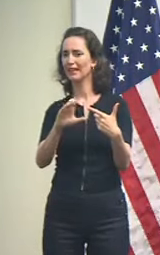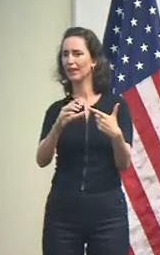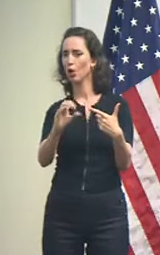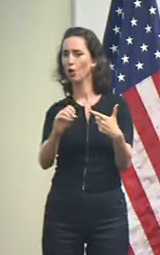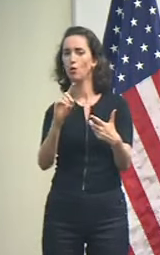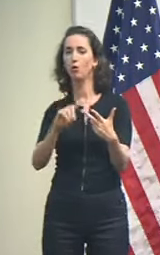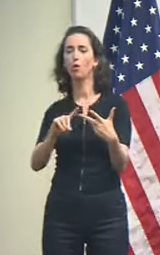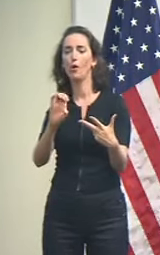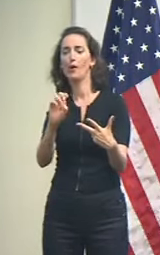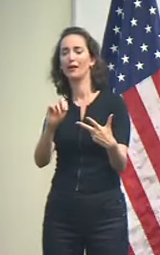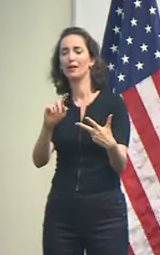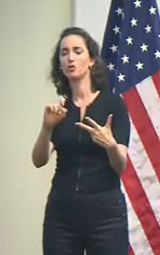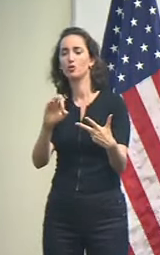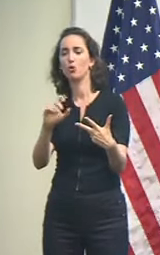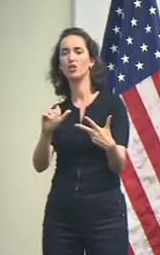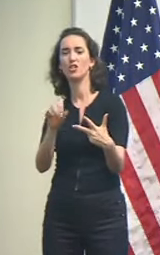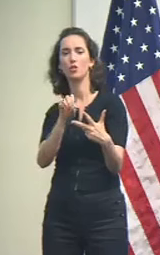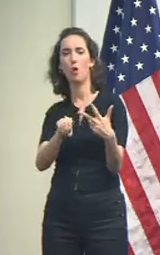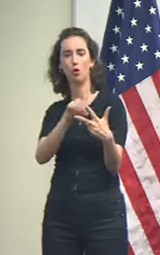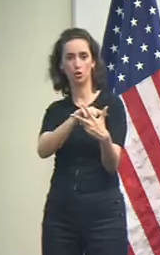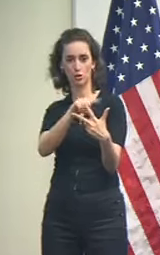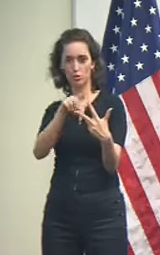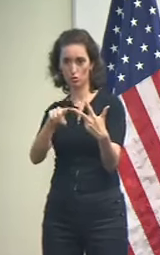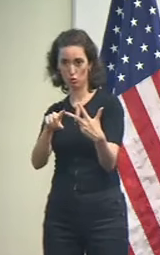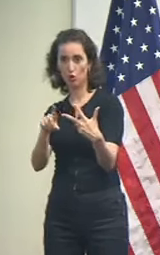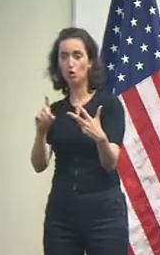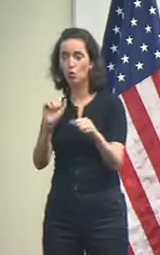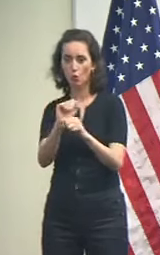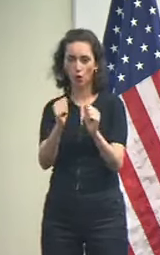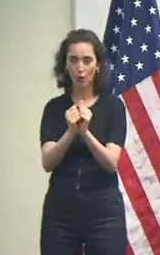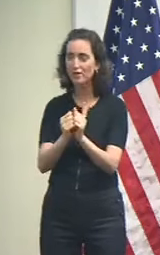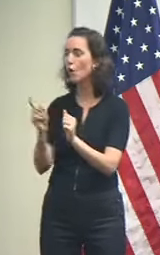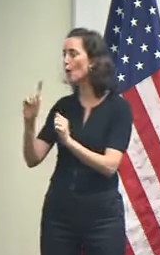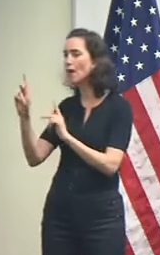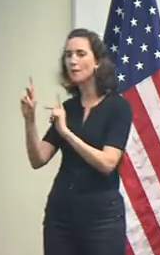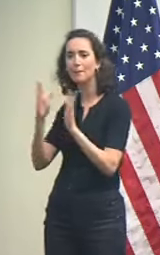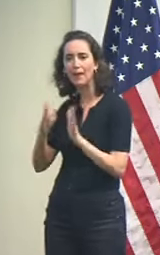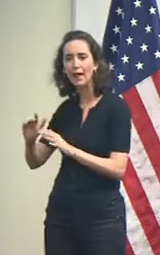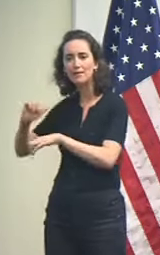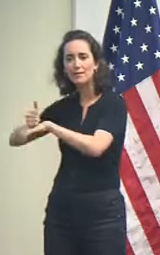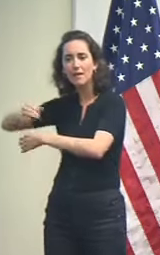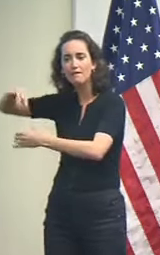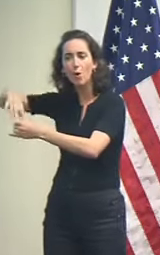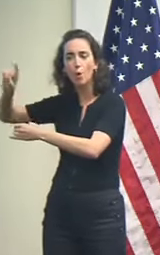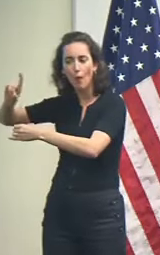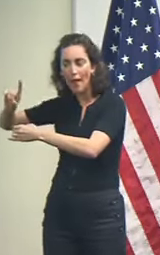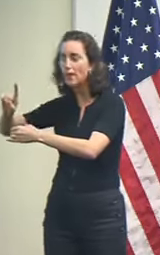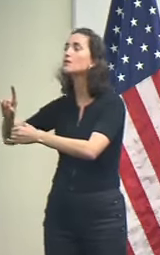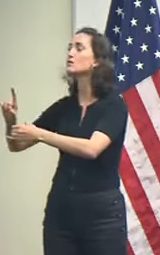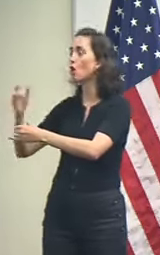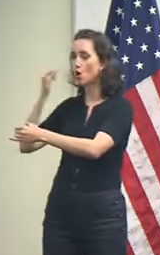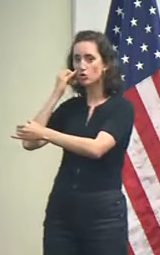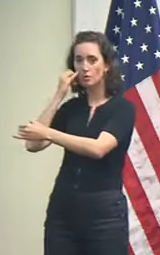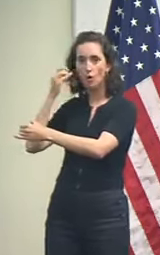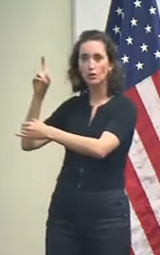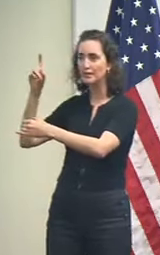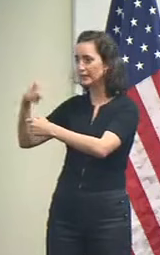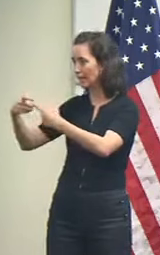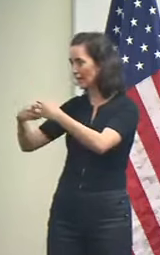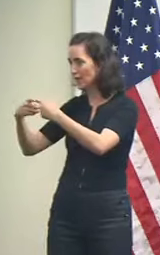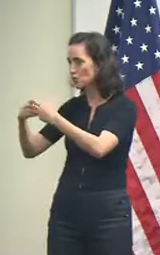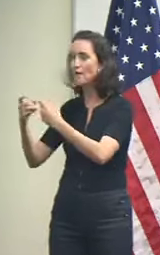we've identified in advance all of the polling locations so that power restoration efforts can be prioritized there